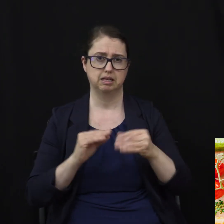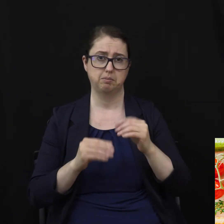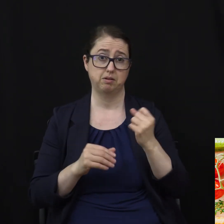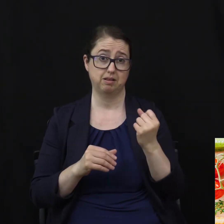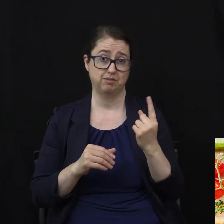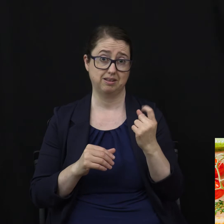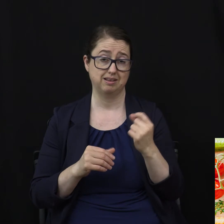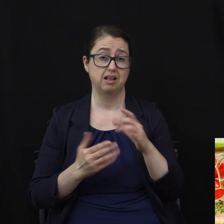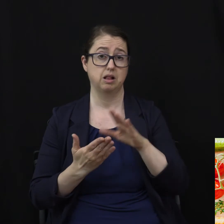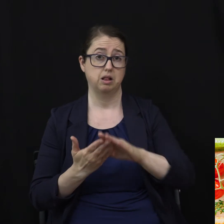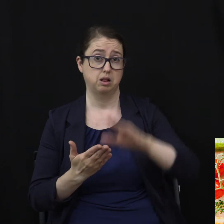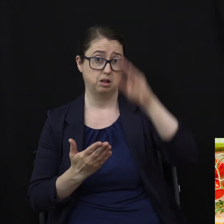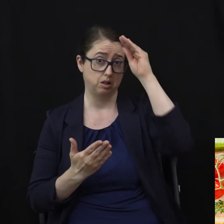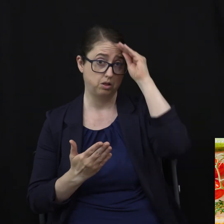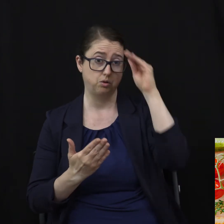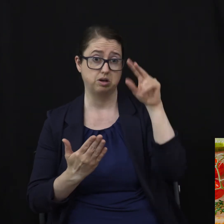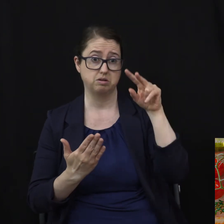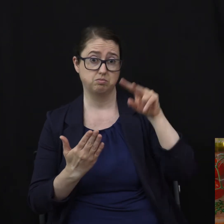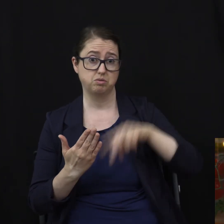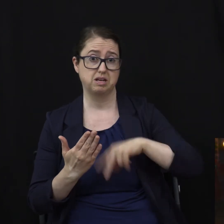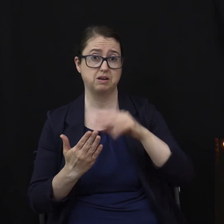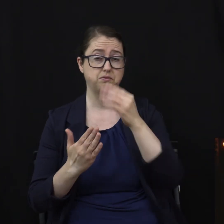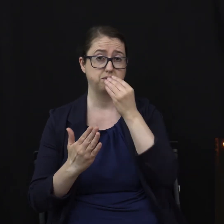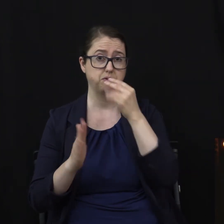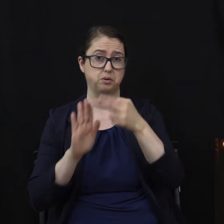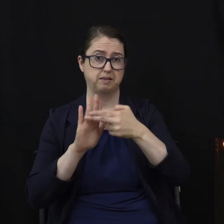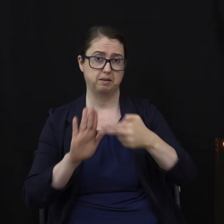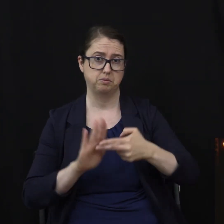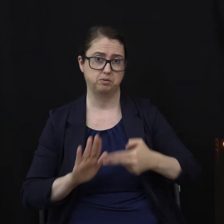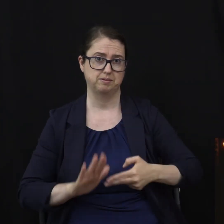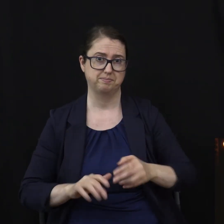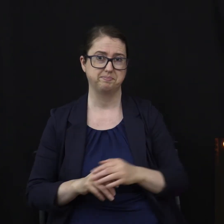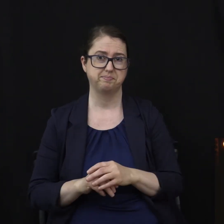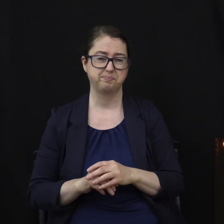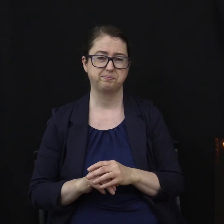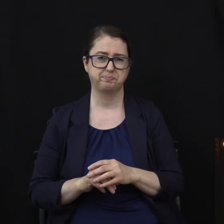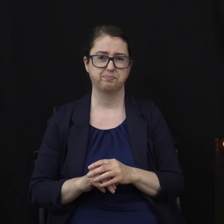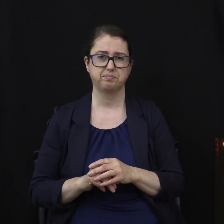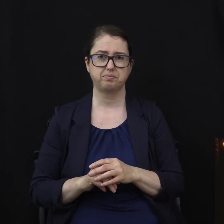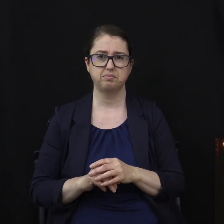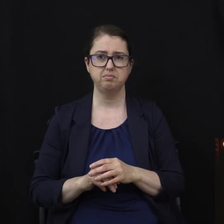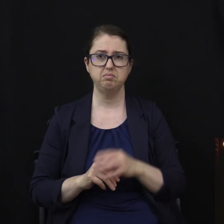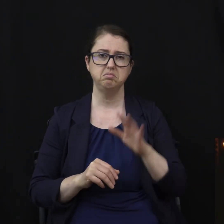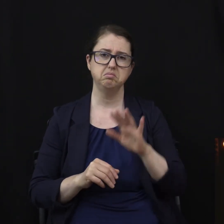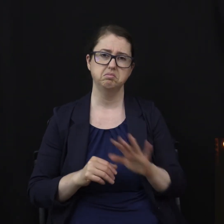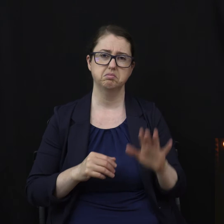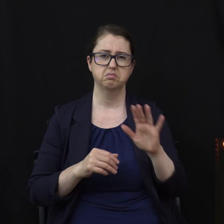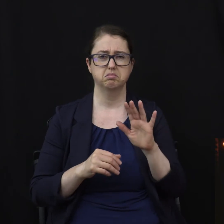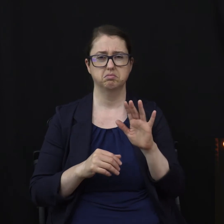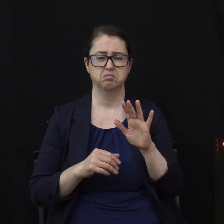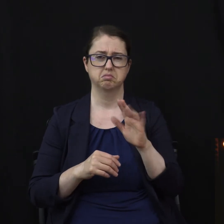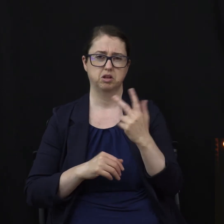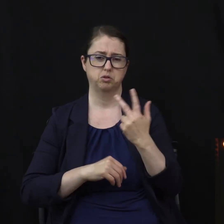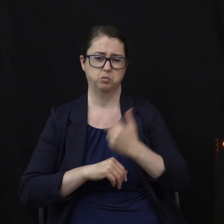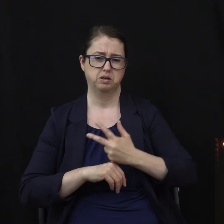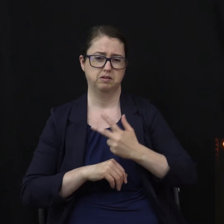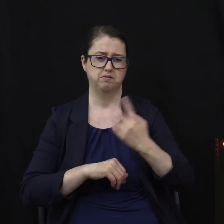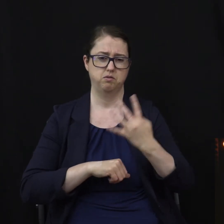to read food labels. You see, it takes an average of three to 14 days of a healthier diet to begin to